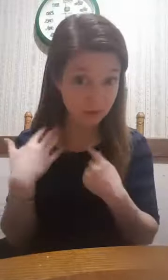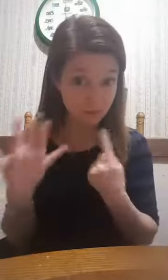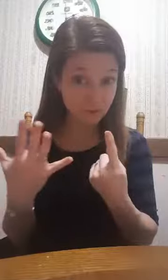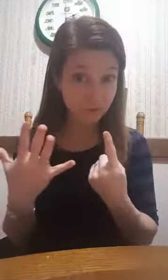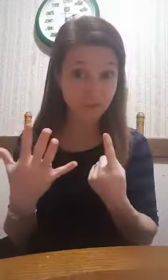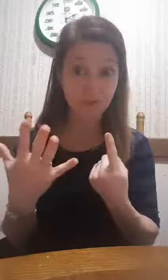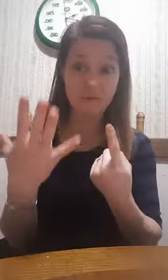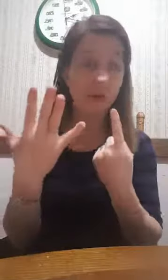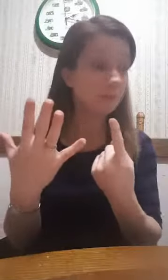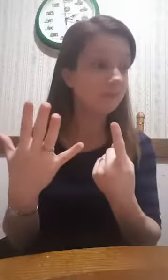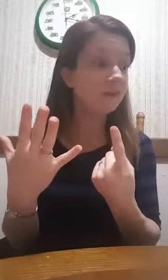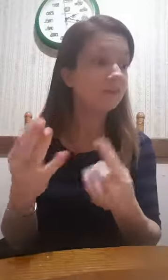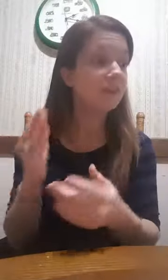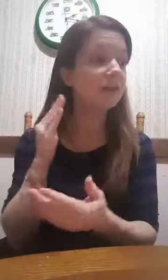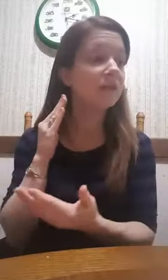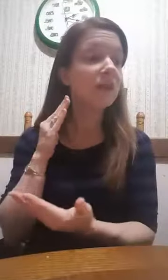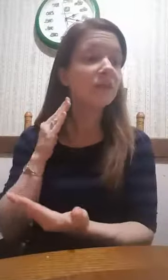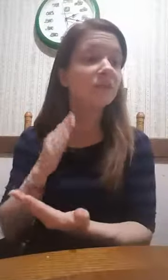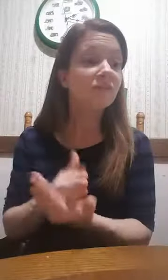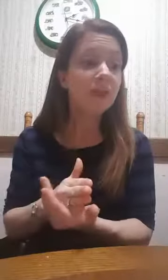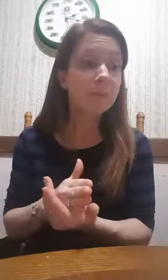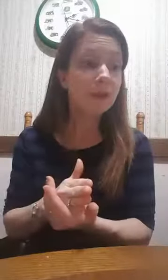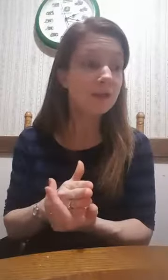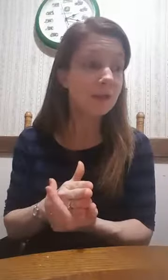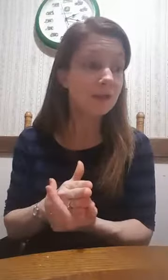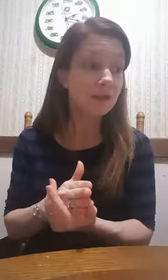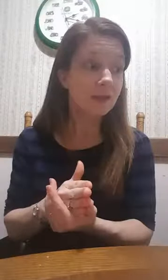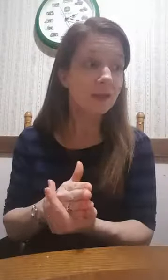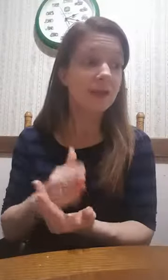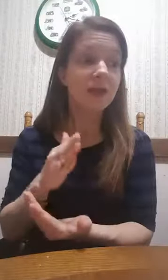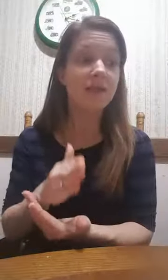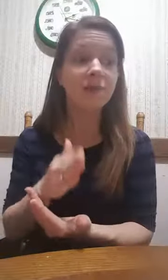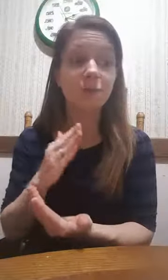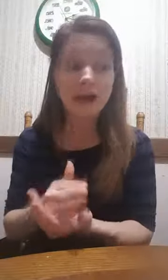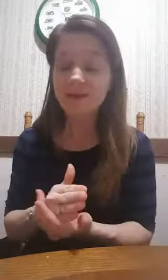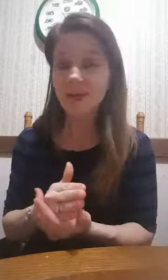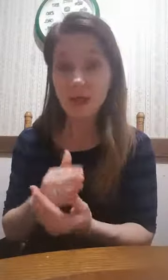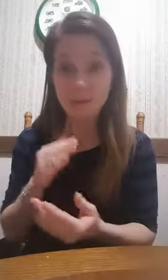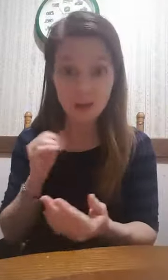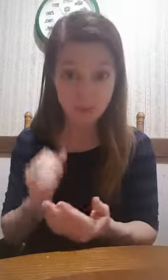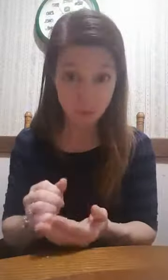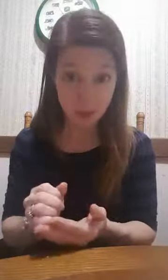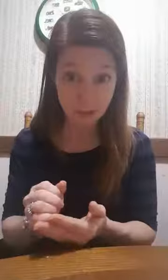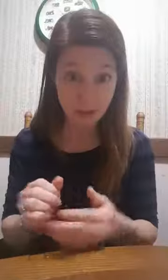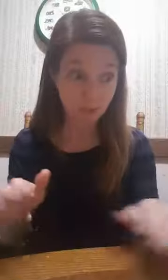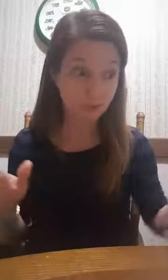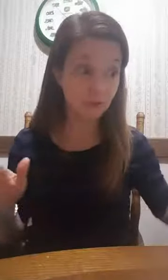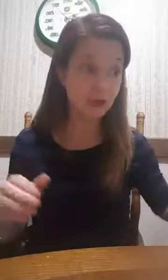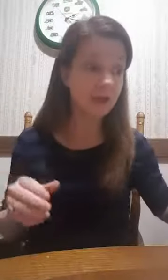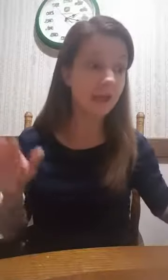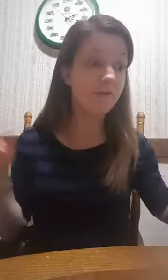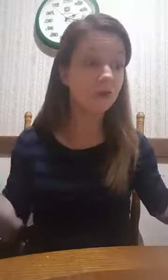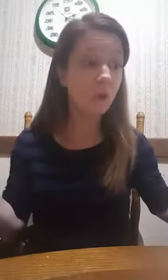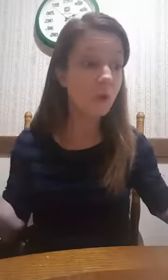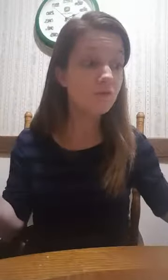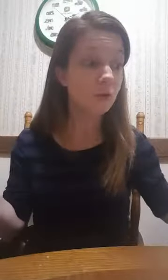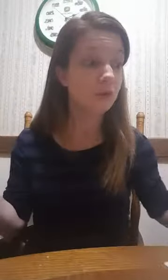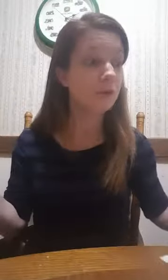five things I just gave you, number six is sleep at the right time and in the right amounts. Okay, and I have a quote for you.